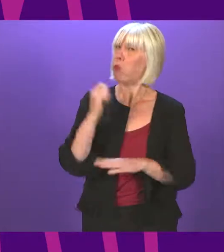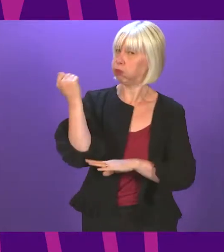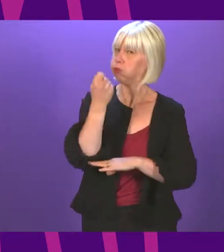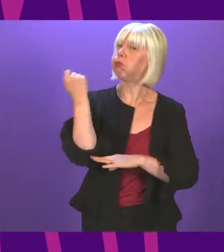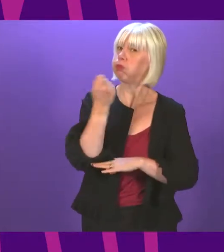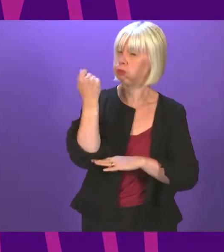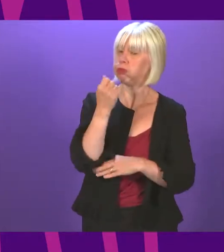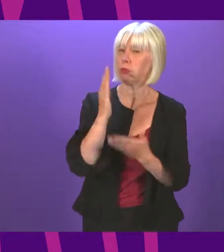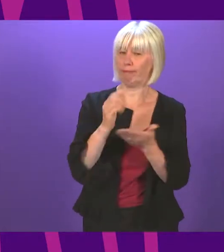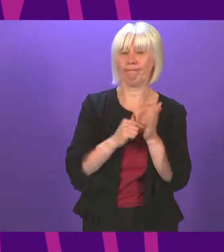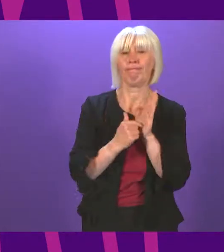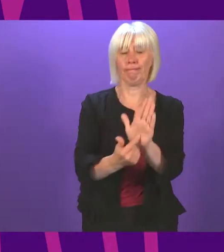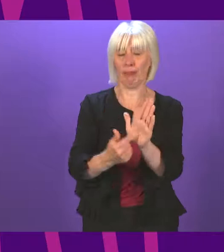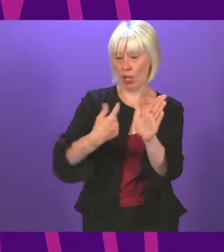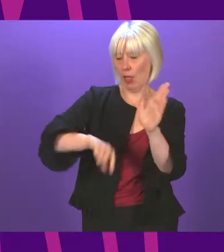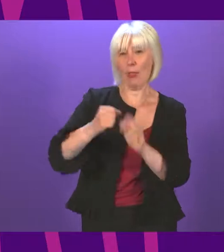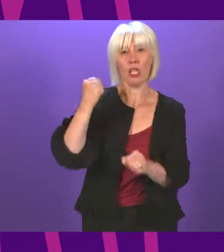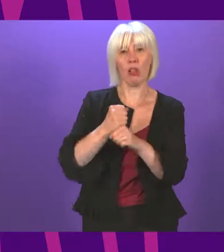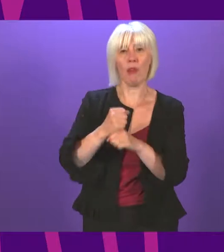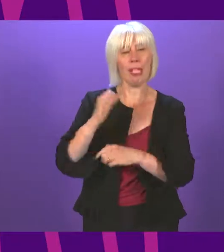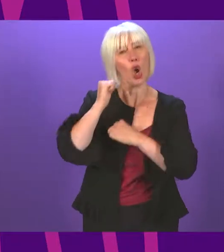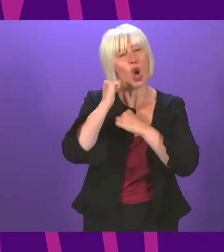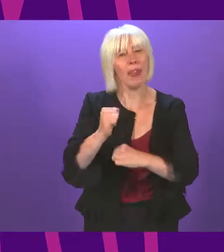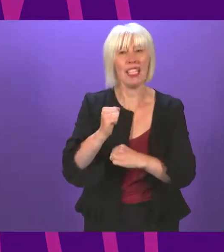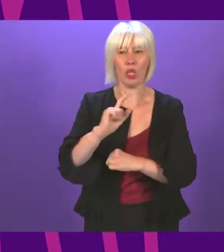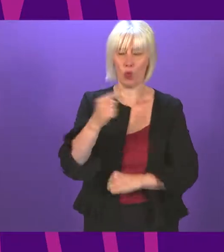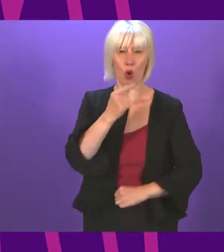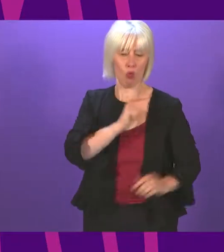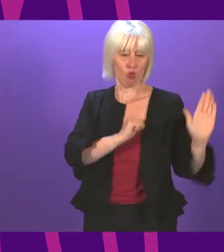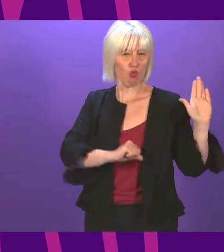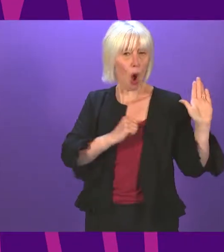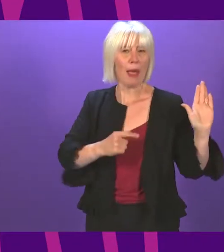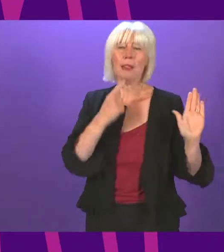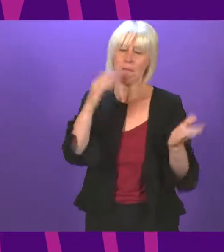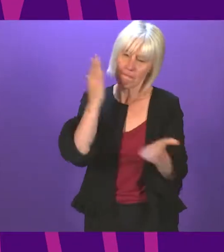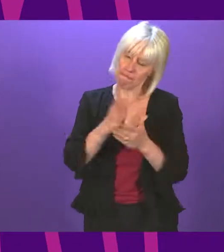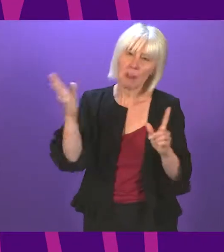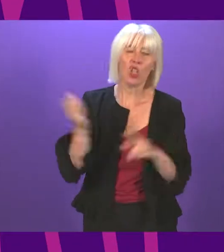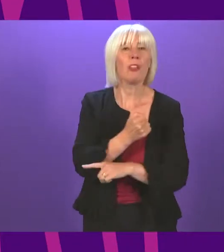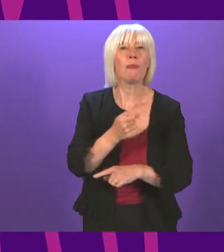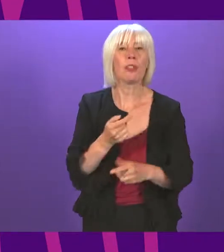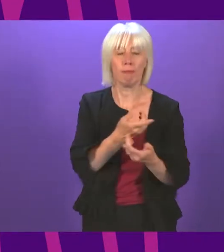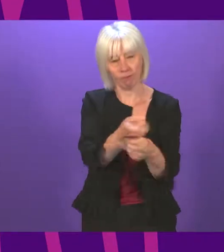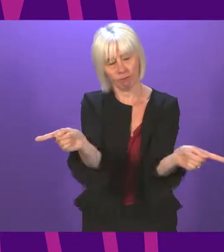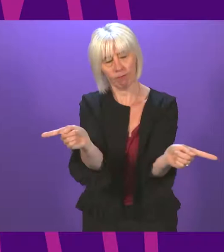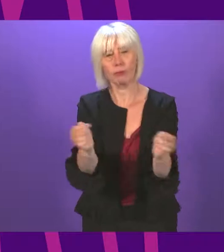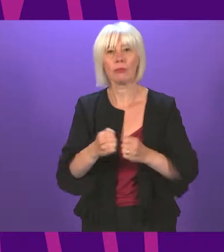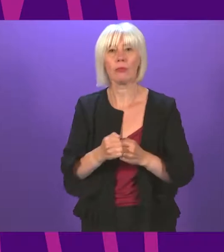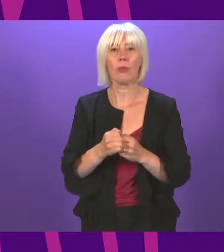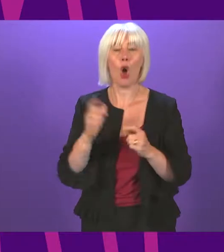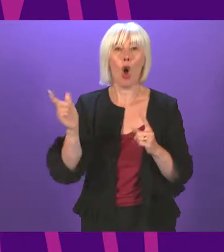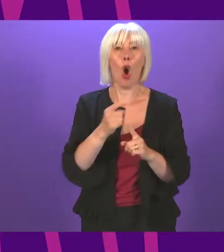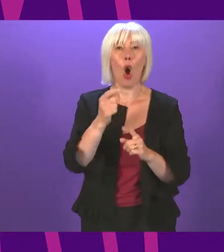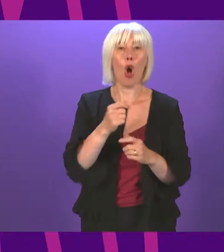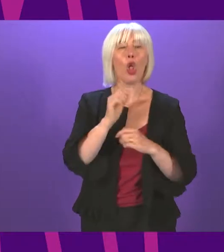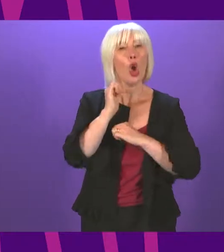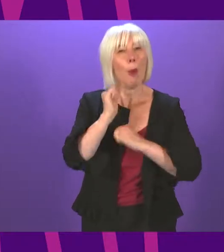clearly demonstrates that this is a Government committed to delivering on its promises to the people of Scotland. Successful completion of these commitments